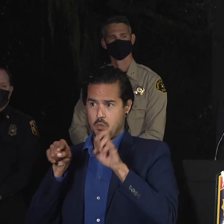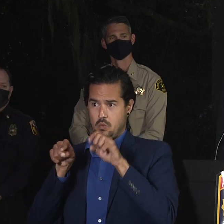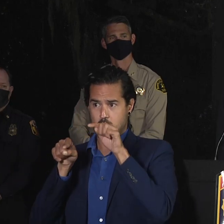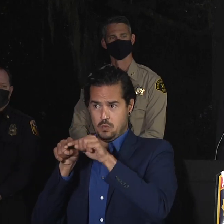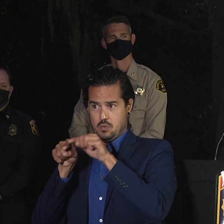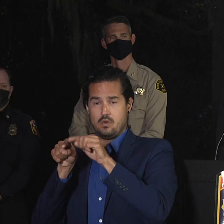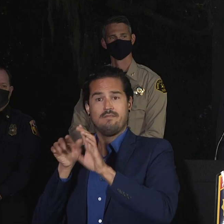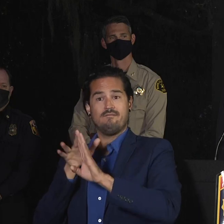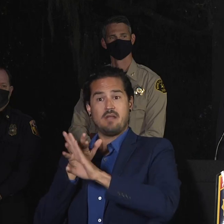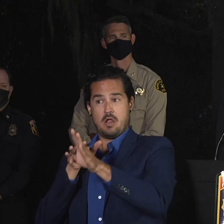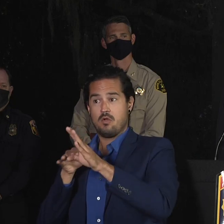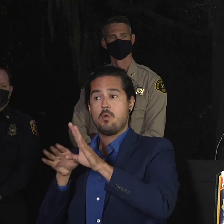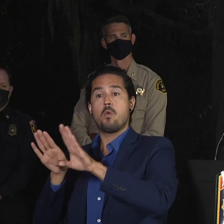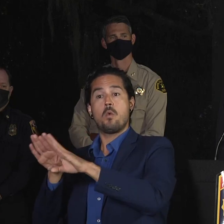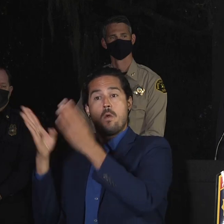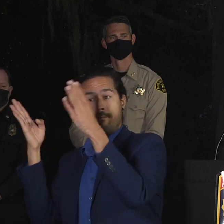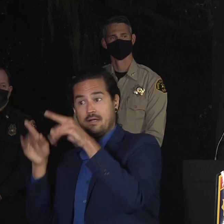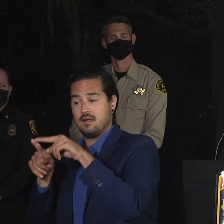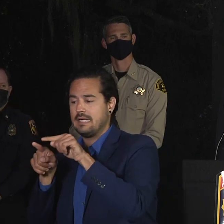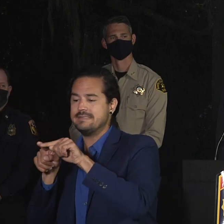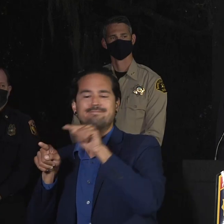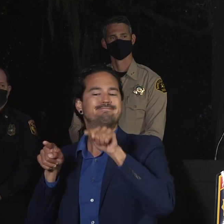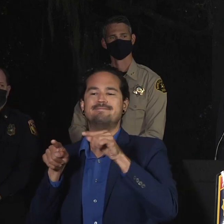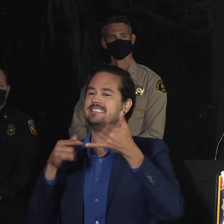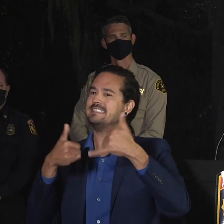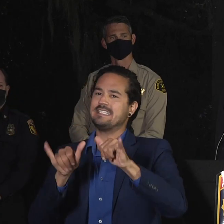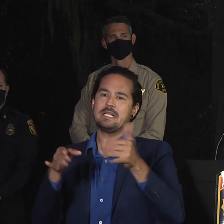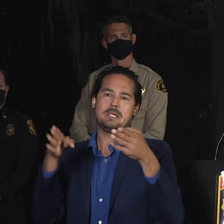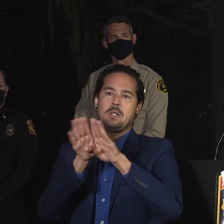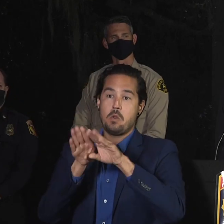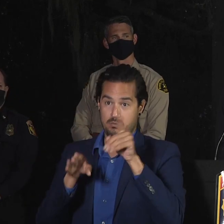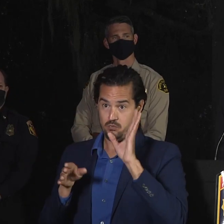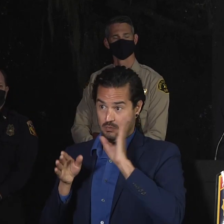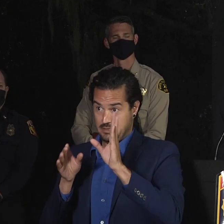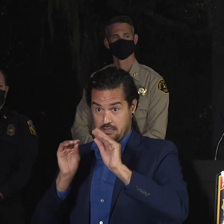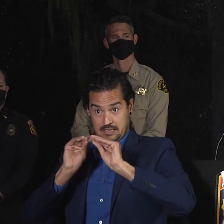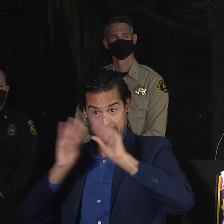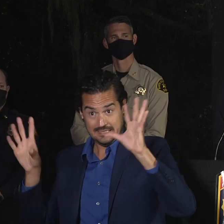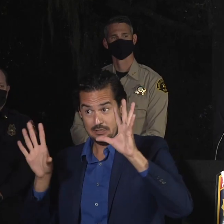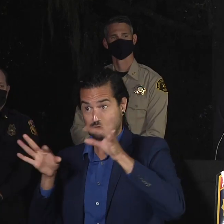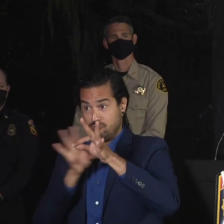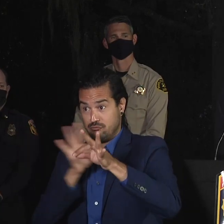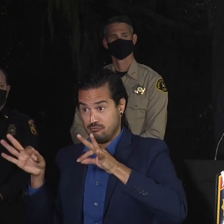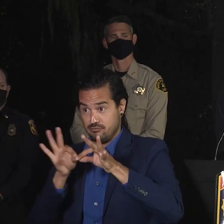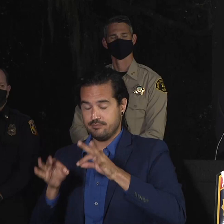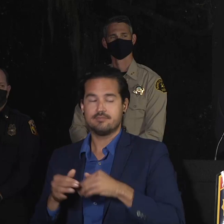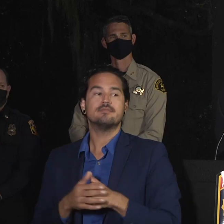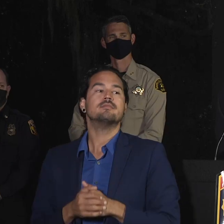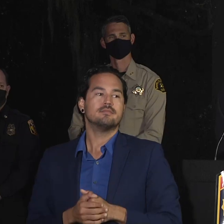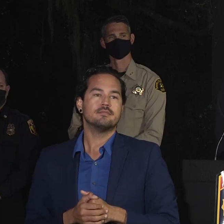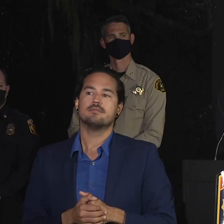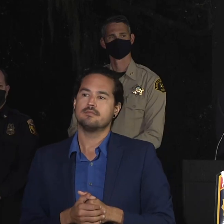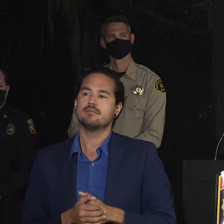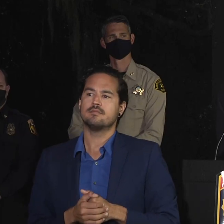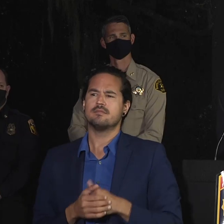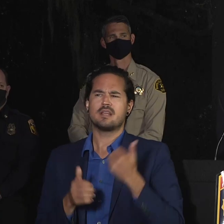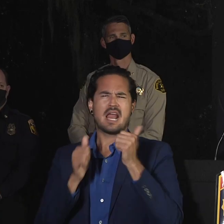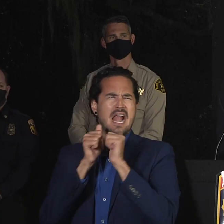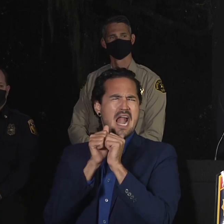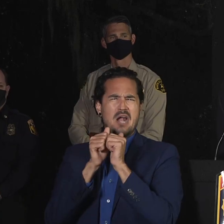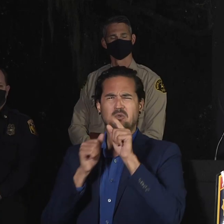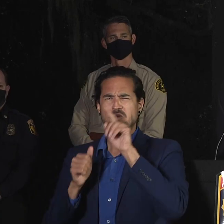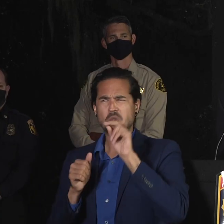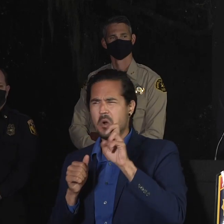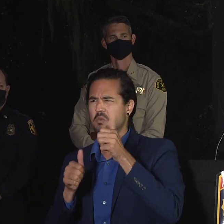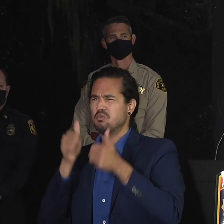versus the neighboring zone where the evacuation has not been lifted? So your question is really about kind of the specifics of how when you release a zone,